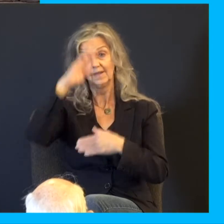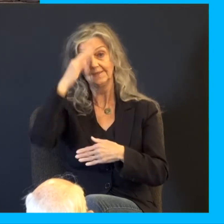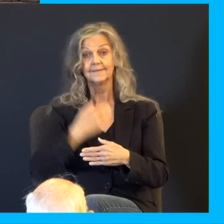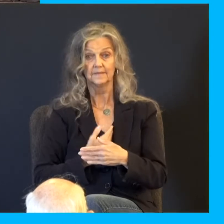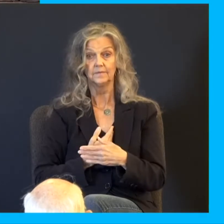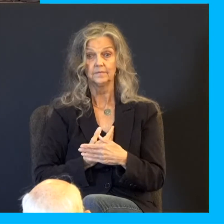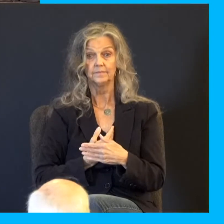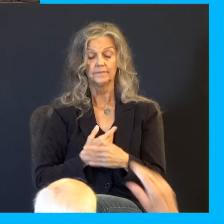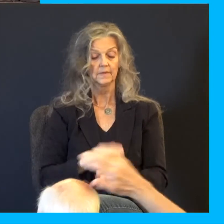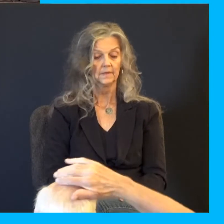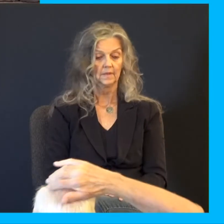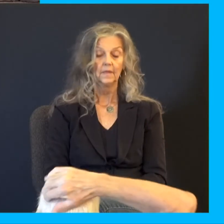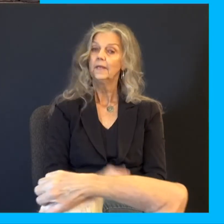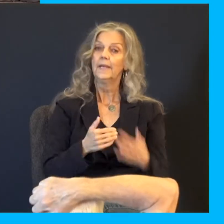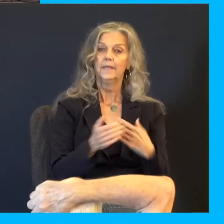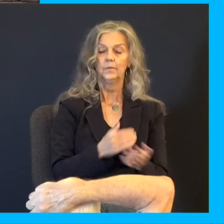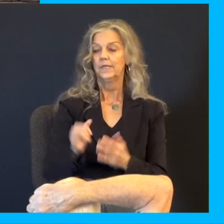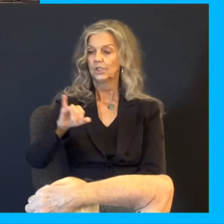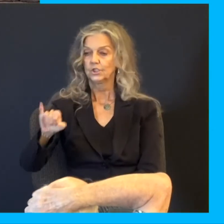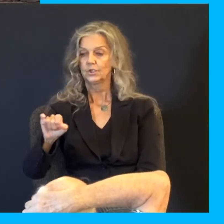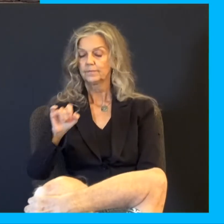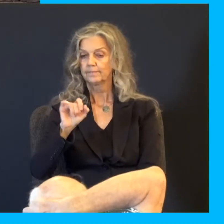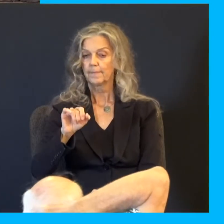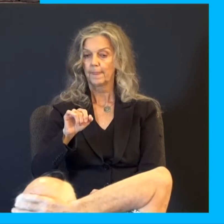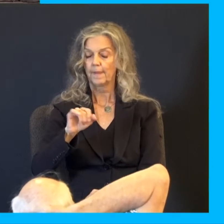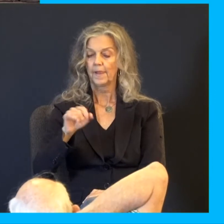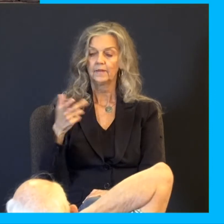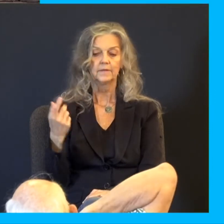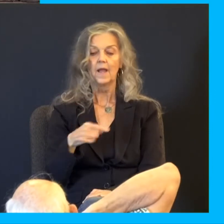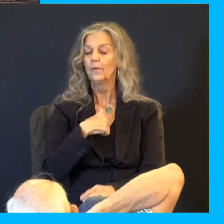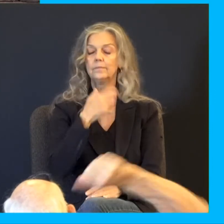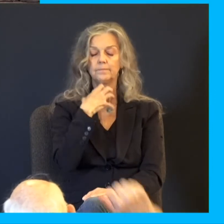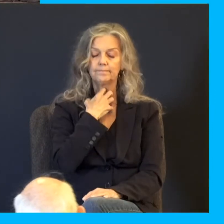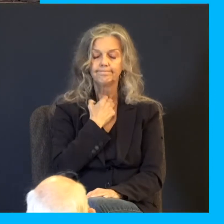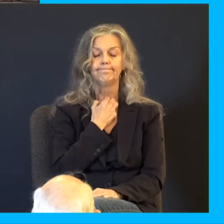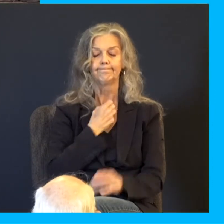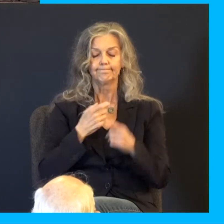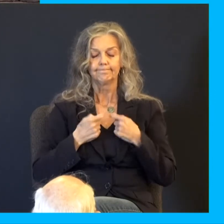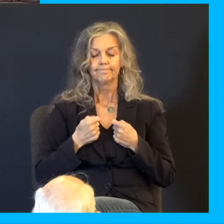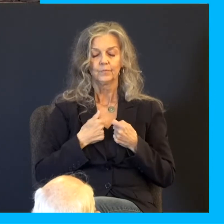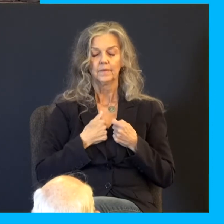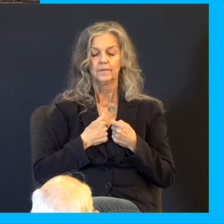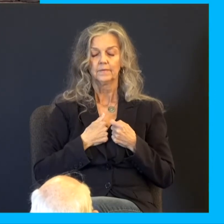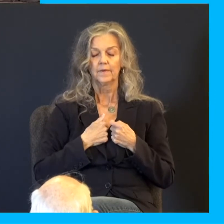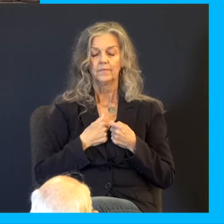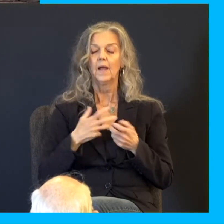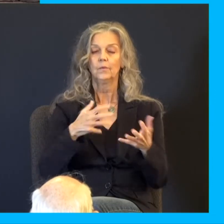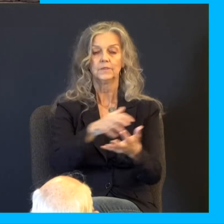I have been still and refrained myself, verse 14, I will cry like a travailing woman. I will destroy and devour at once the day of